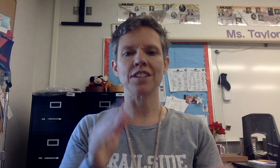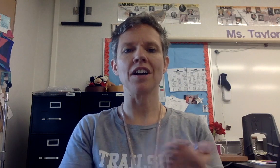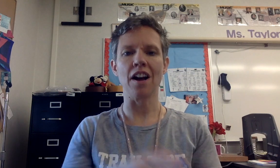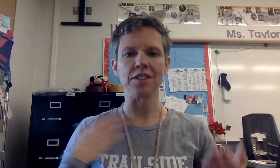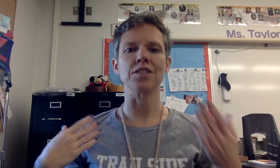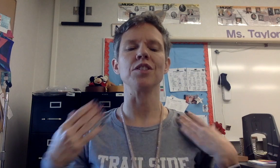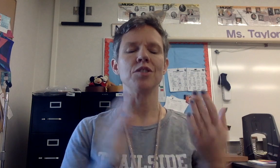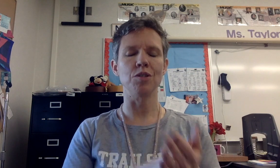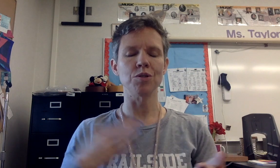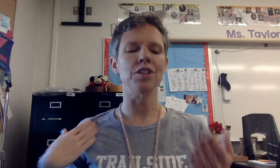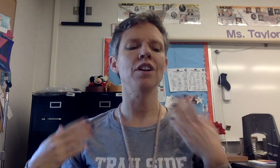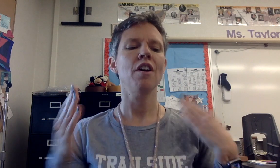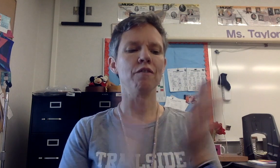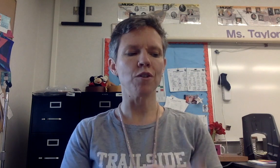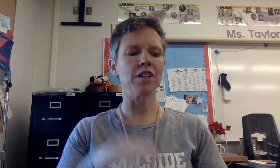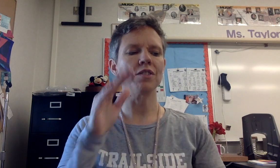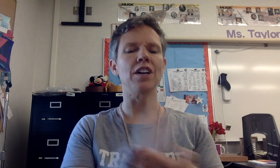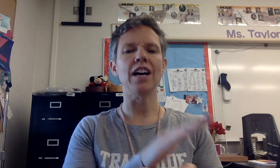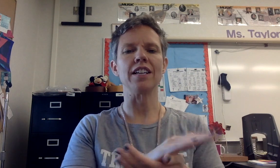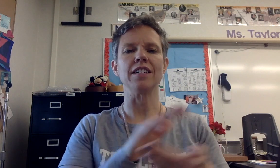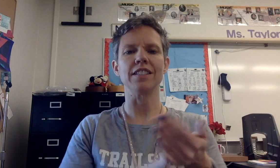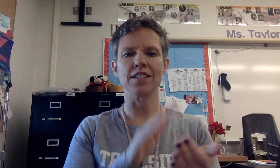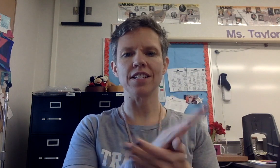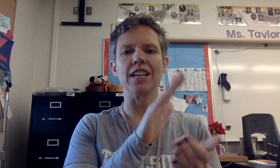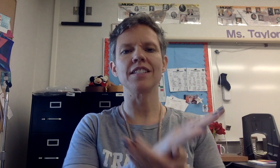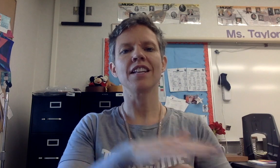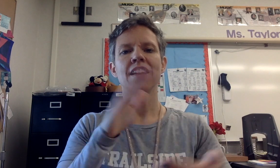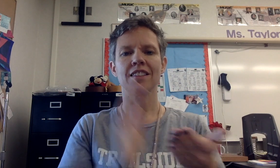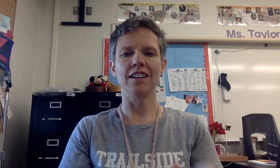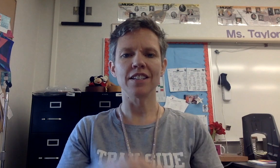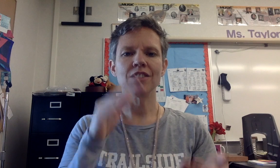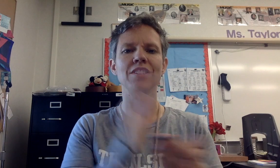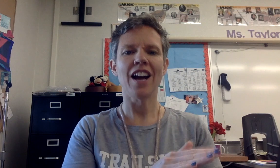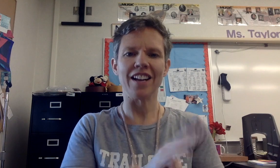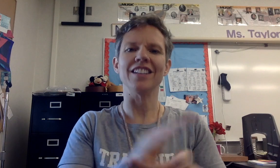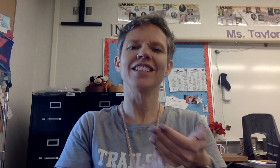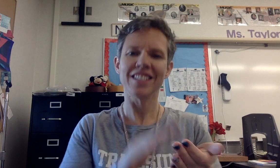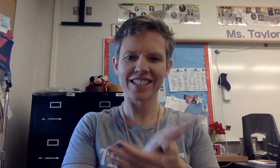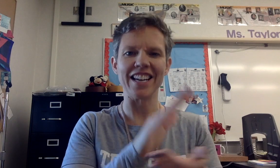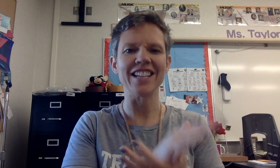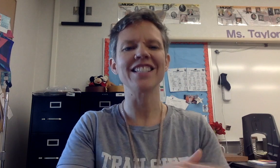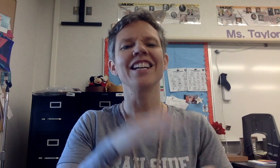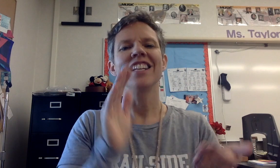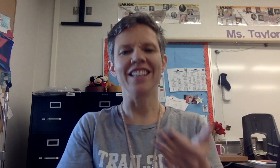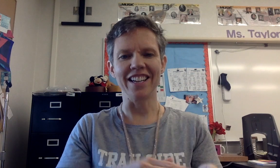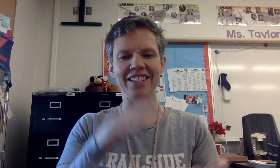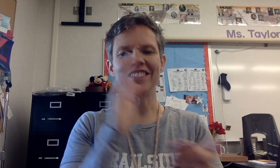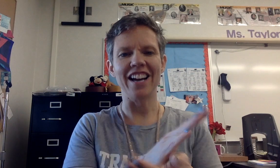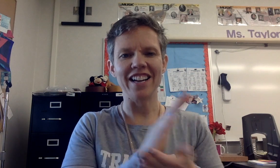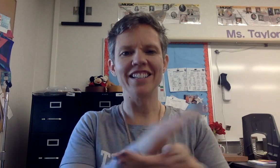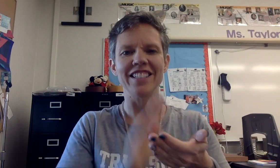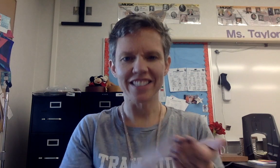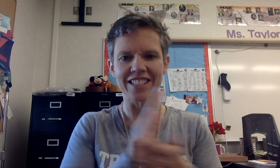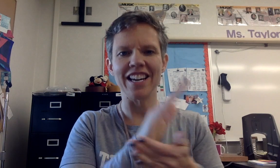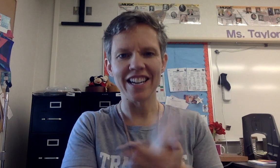Constitution for the United States, the United States, the United States